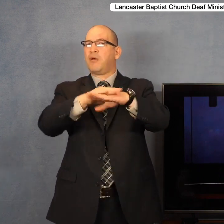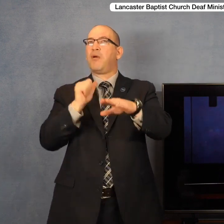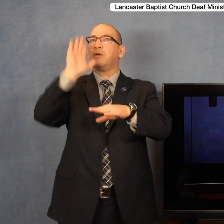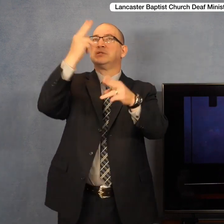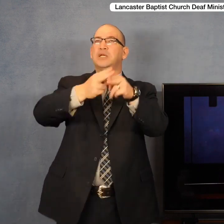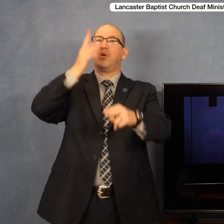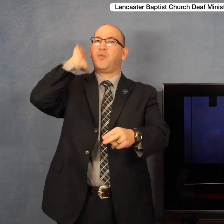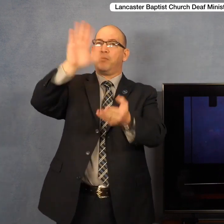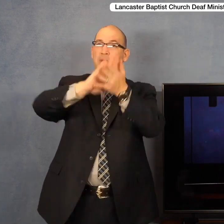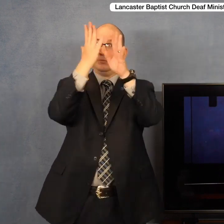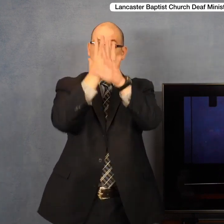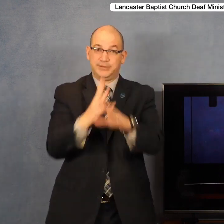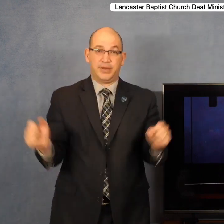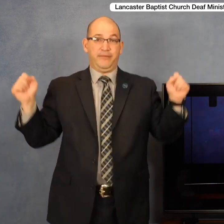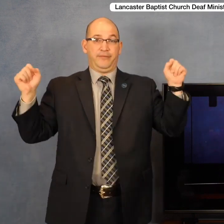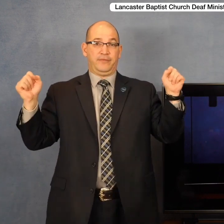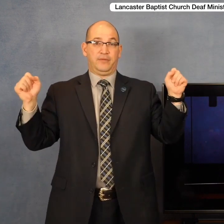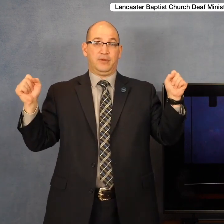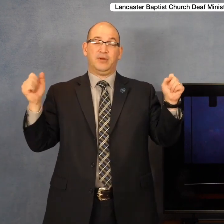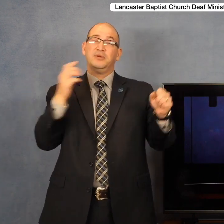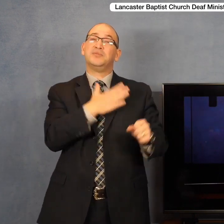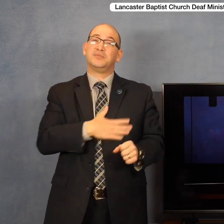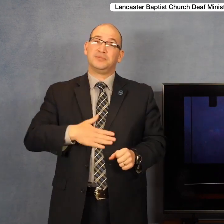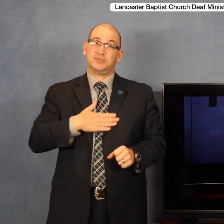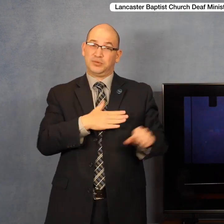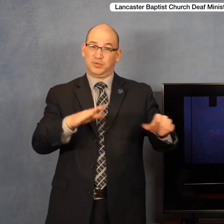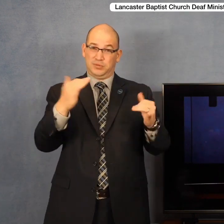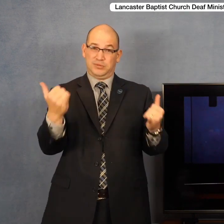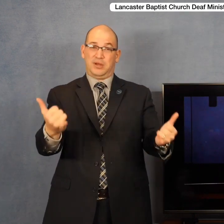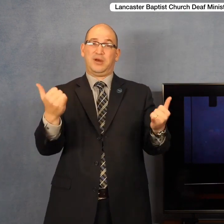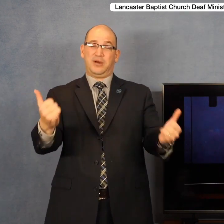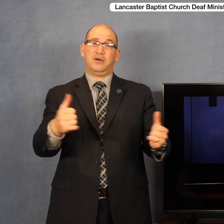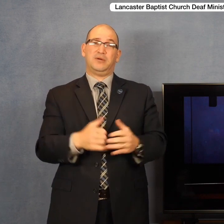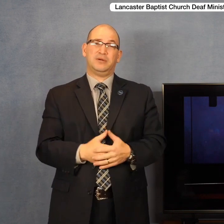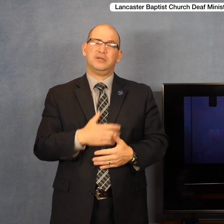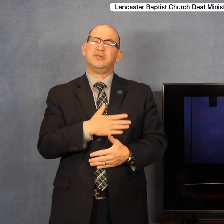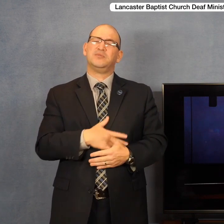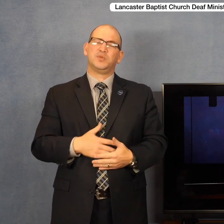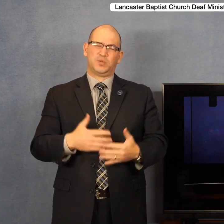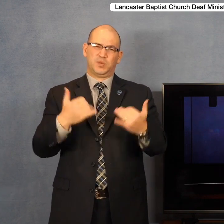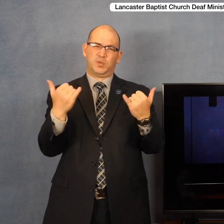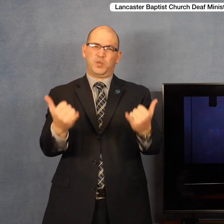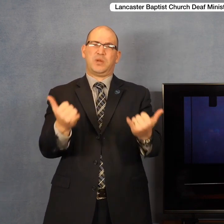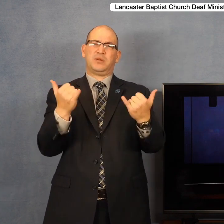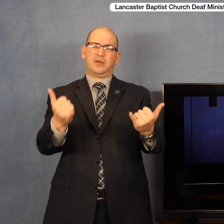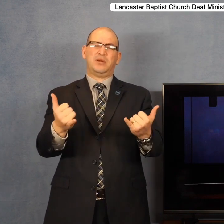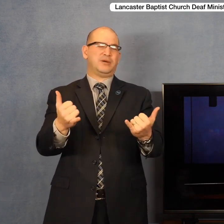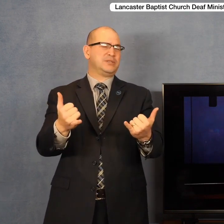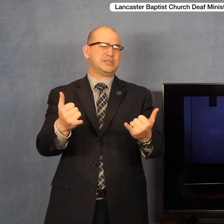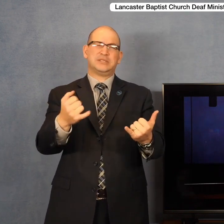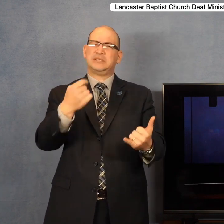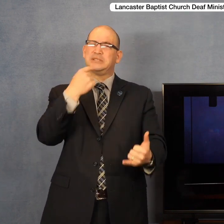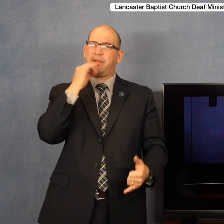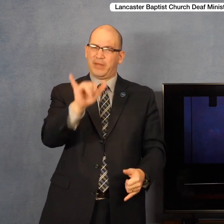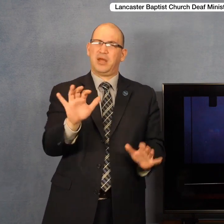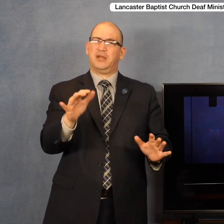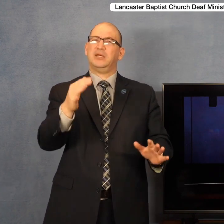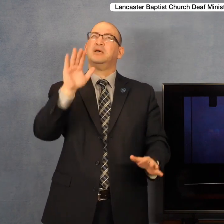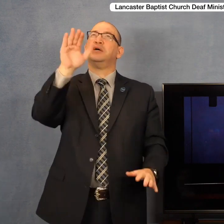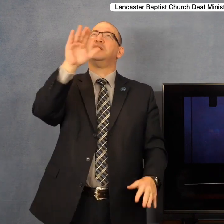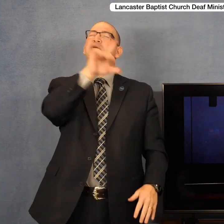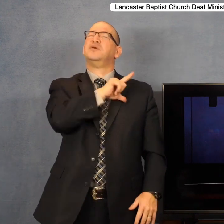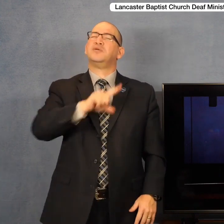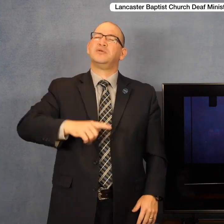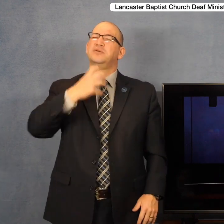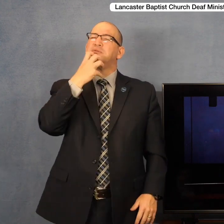shall be saved. Did you do that right now? Would you take a moment right now and just say that to the Lord? Lord Jesus,